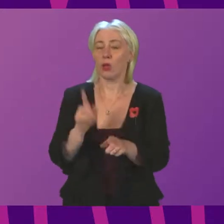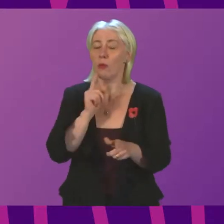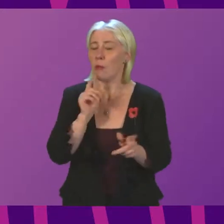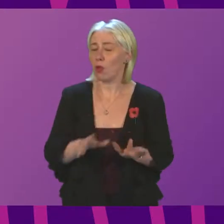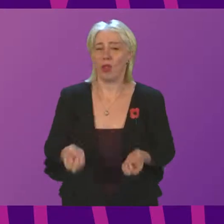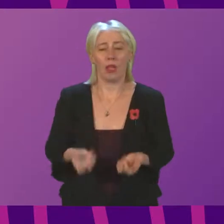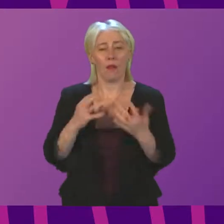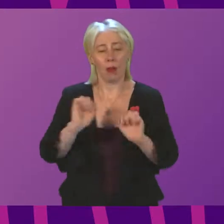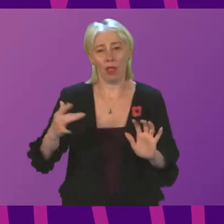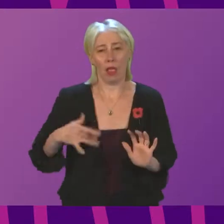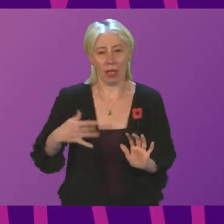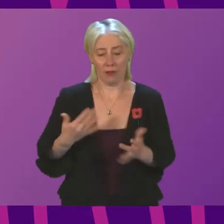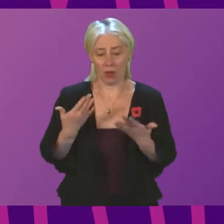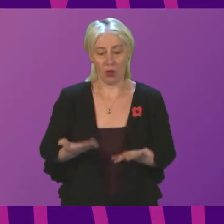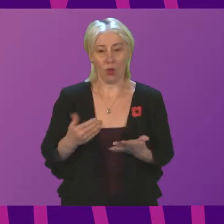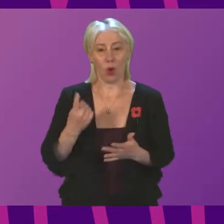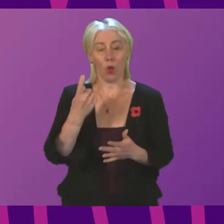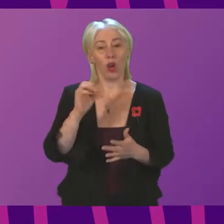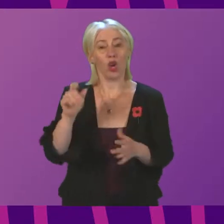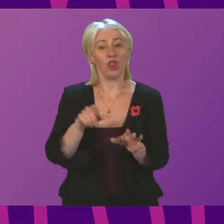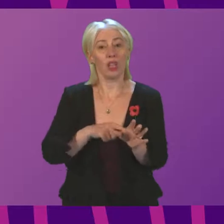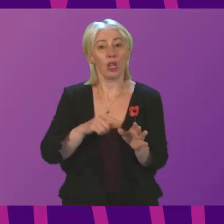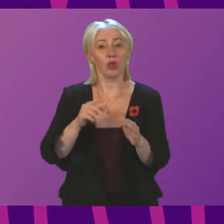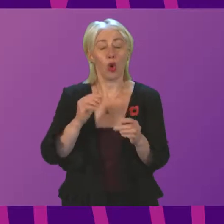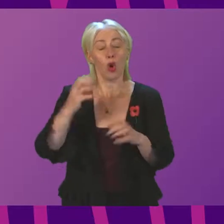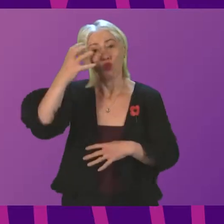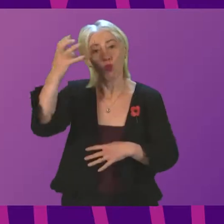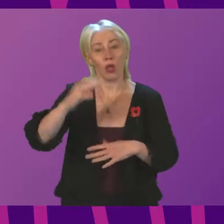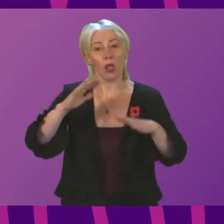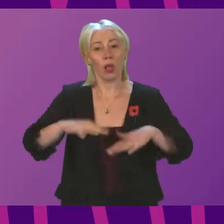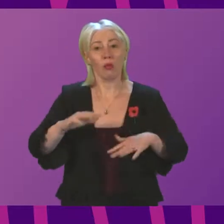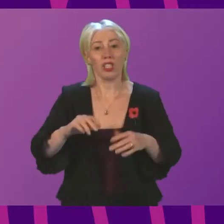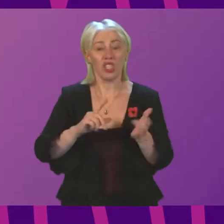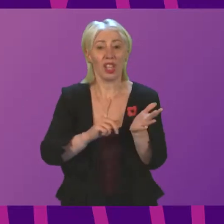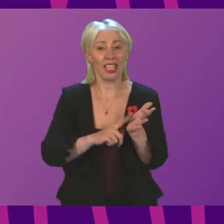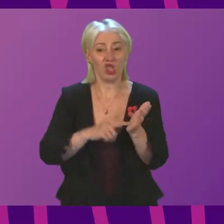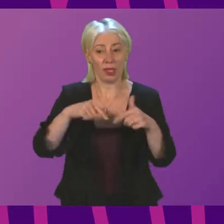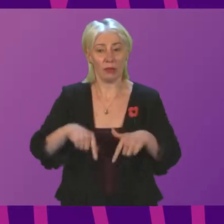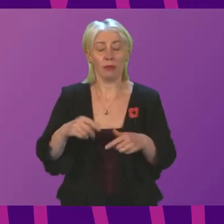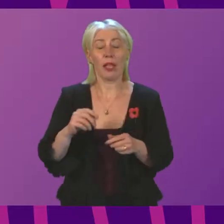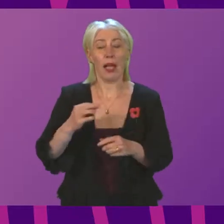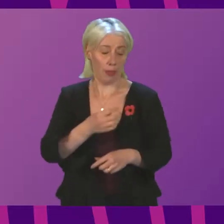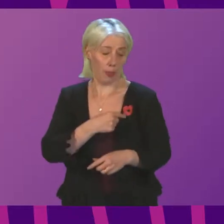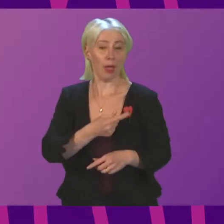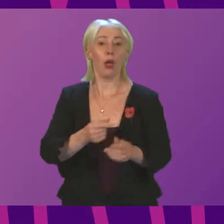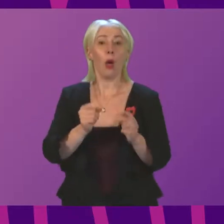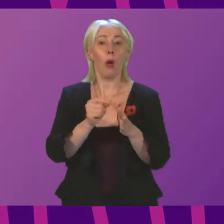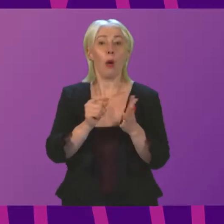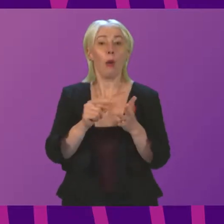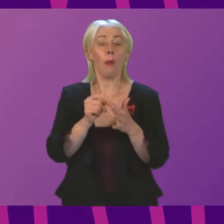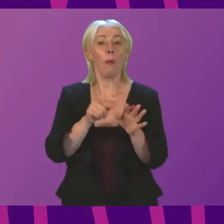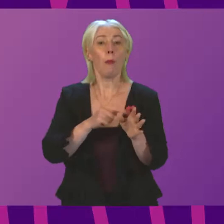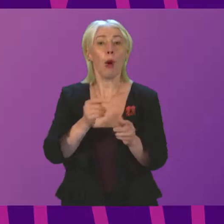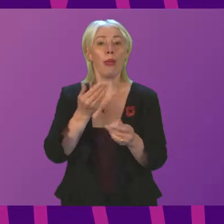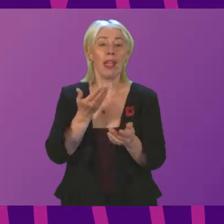This year marks 100 years of the Royal British Legion Scotland and the Scottish Poppy Appeal. In that time, the Appeal has supported